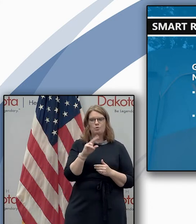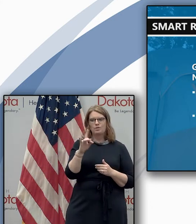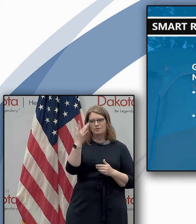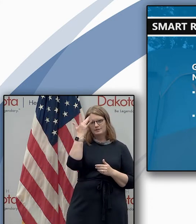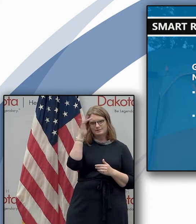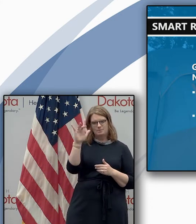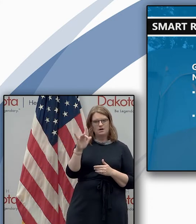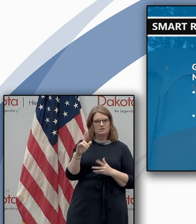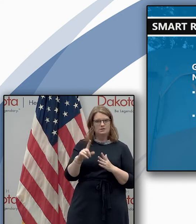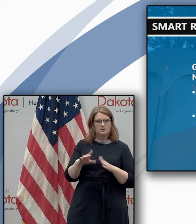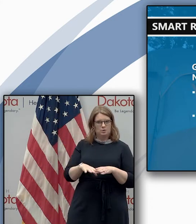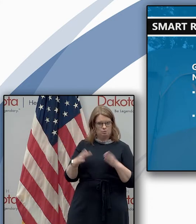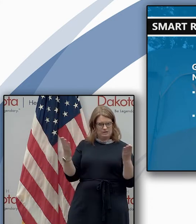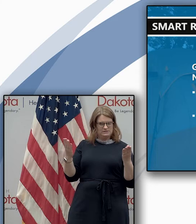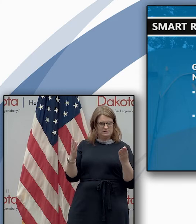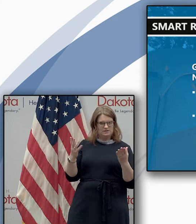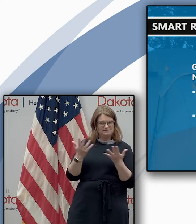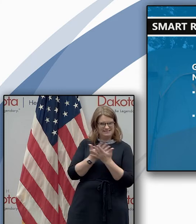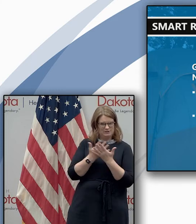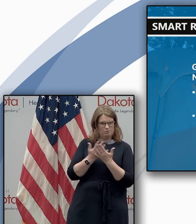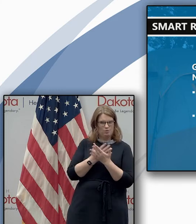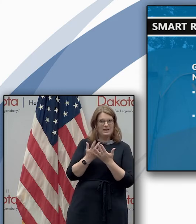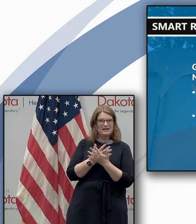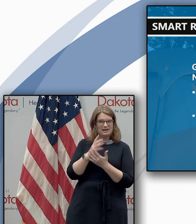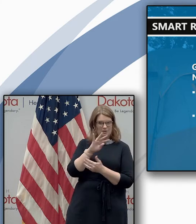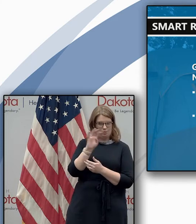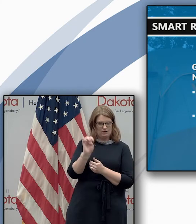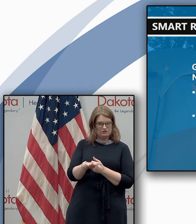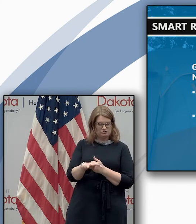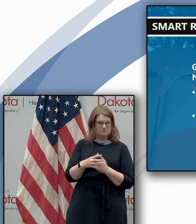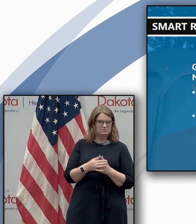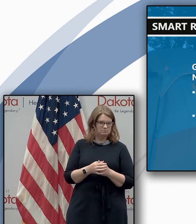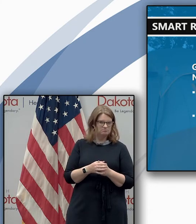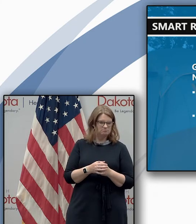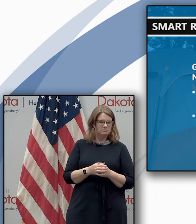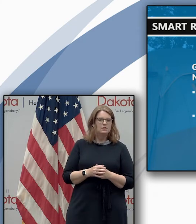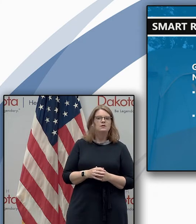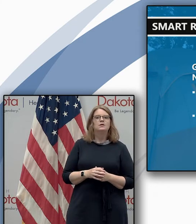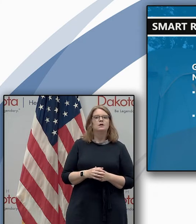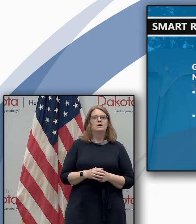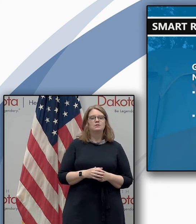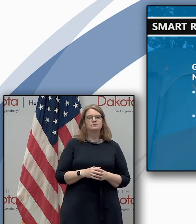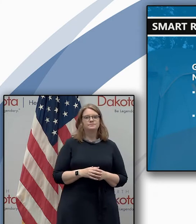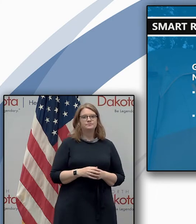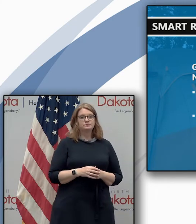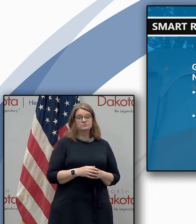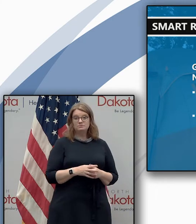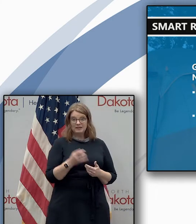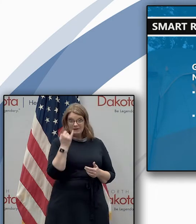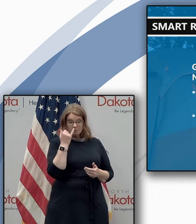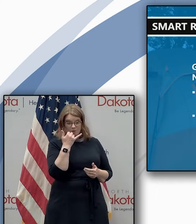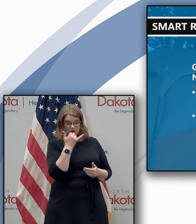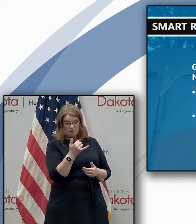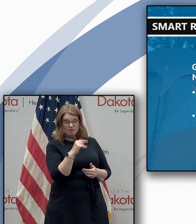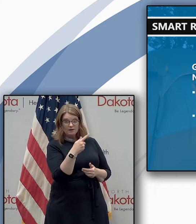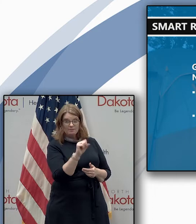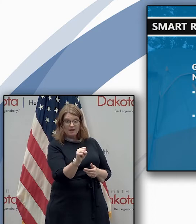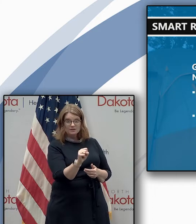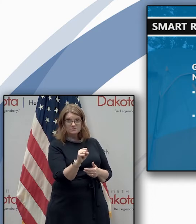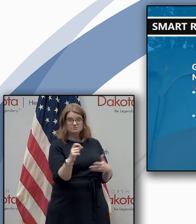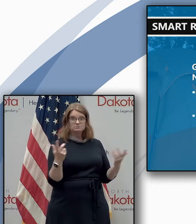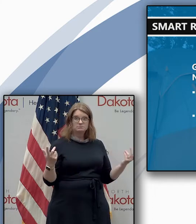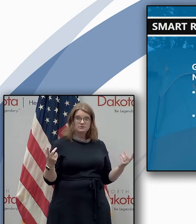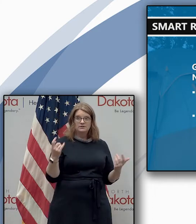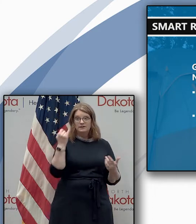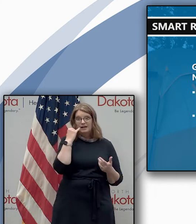restart screening questions before entering the building but again if you want to call ahead and get a pass if you don't you can